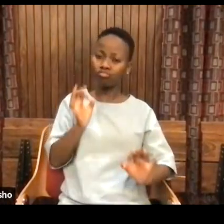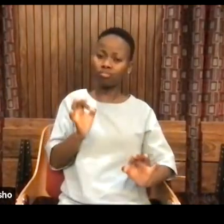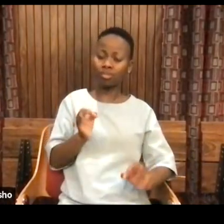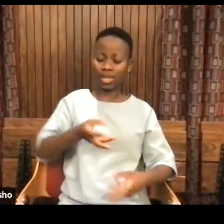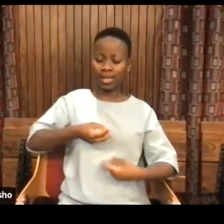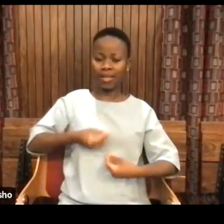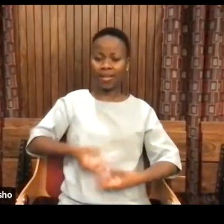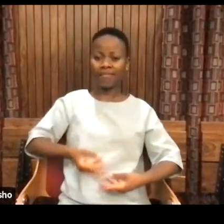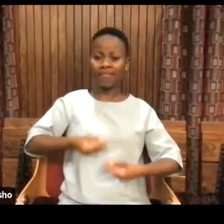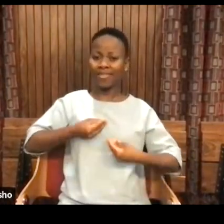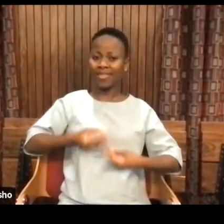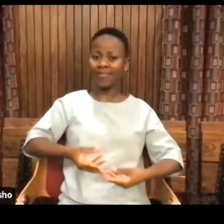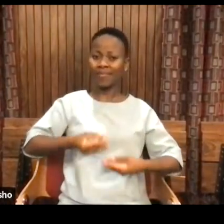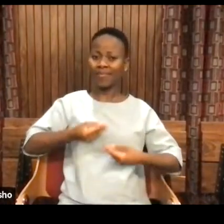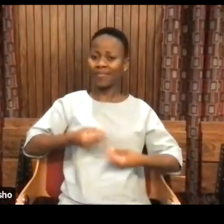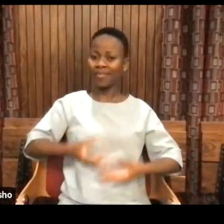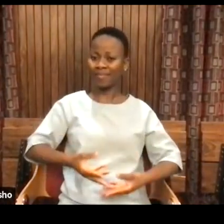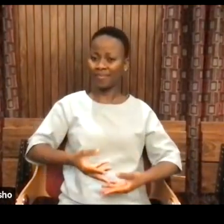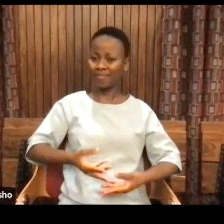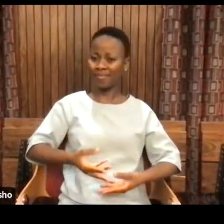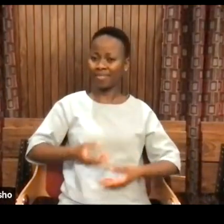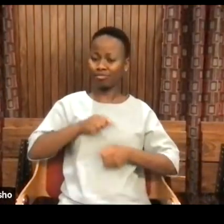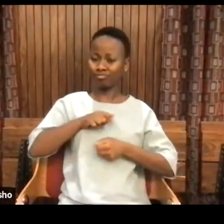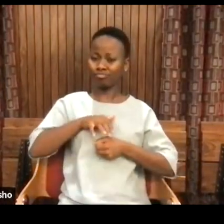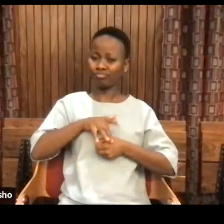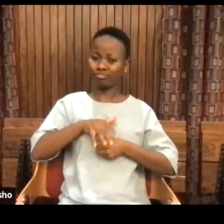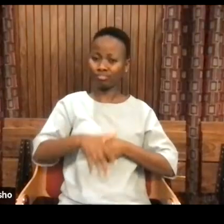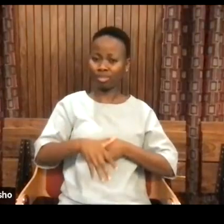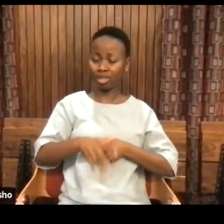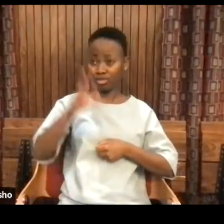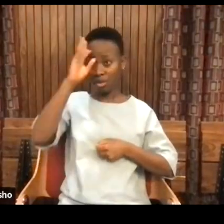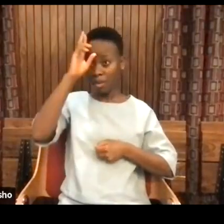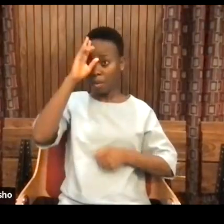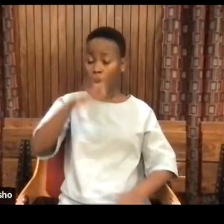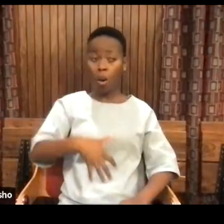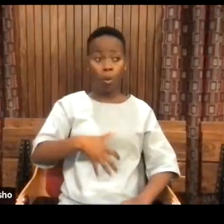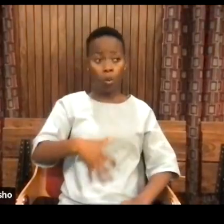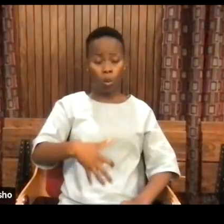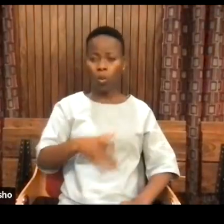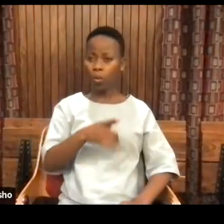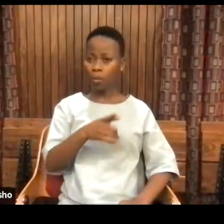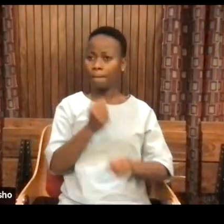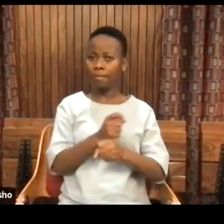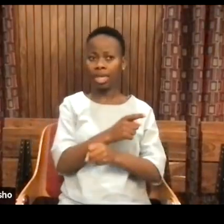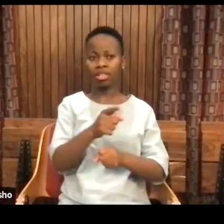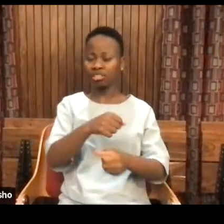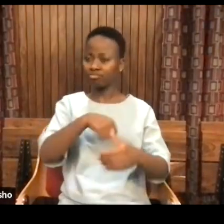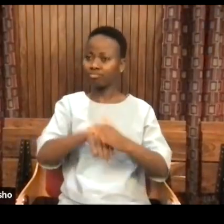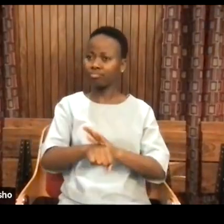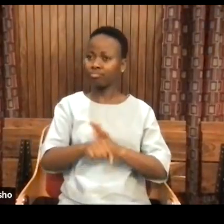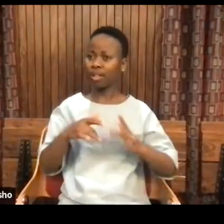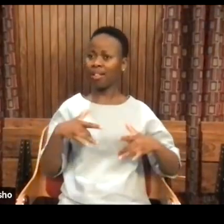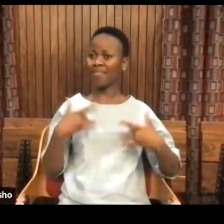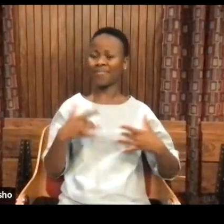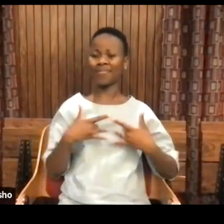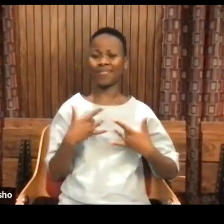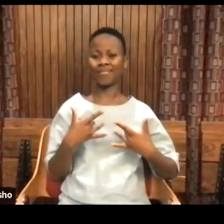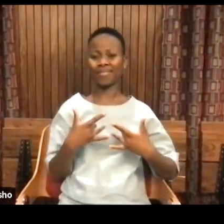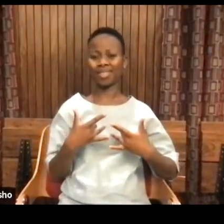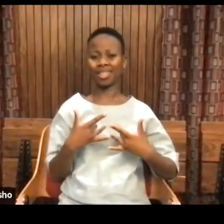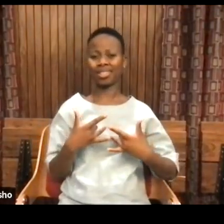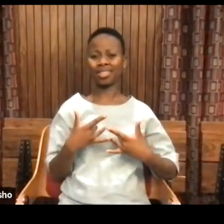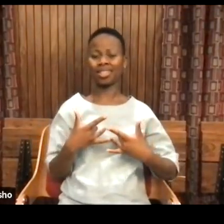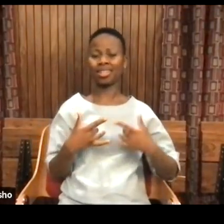The wound is the condition of possibility for you to be here. And so the inside was the concept of